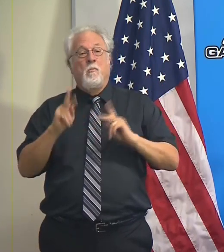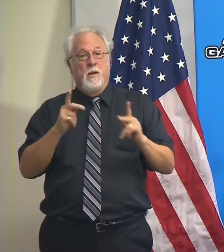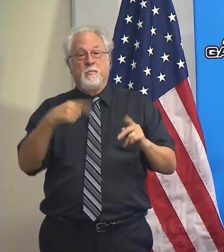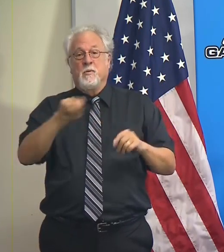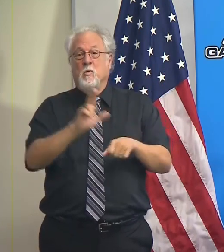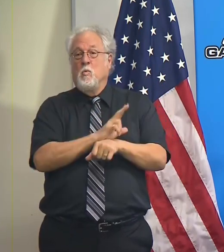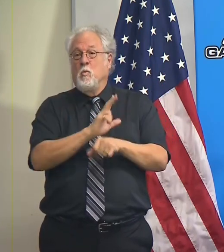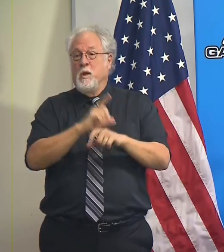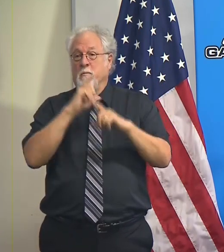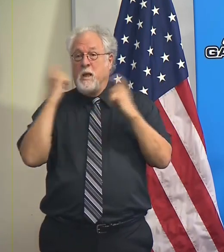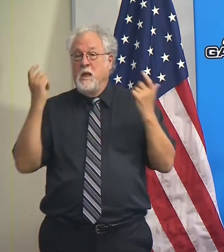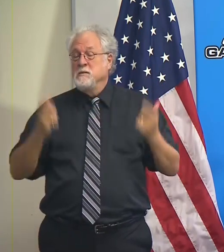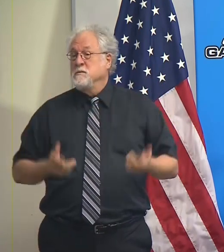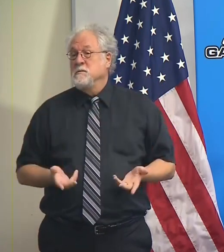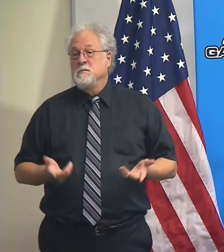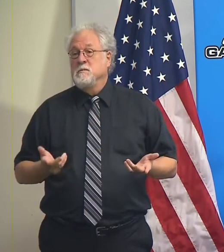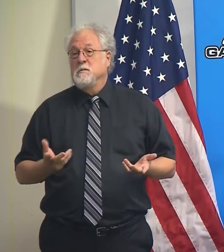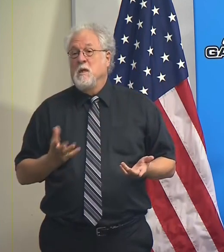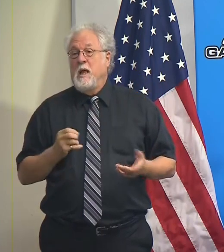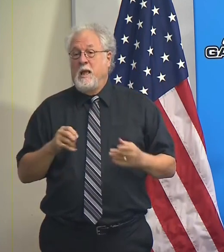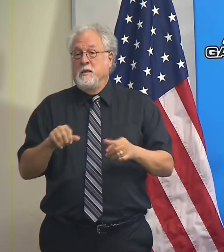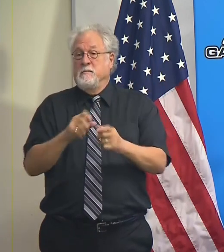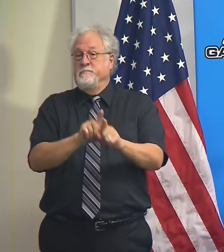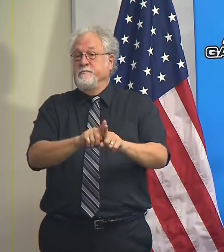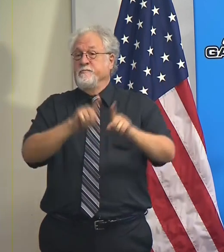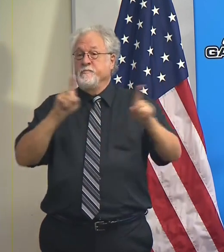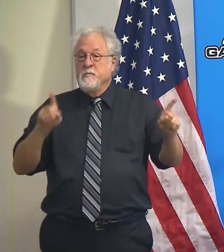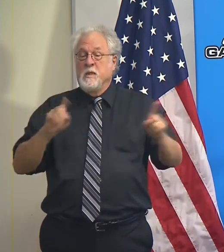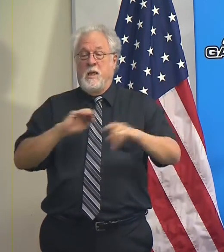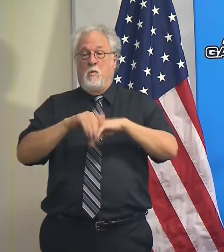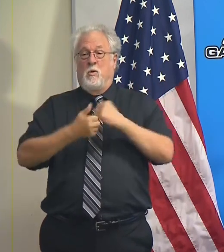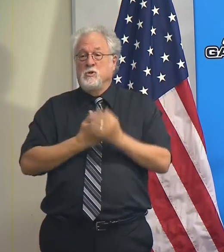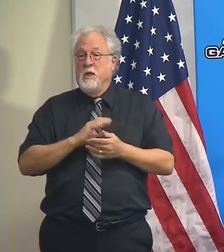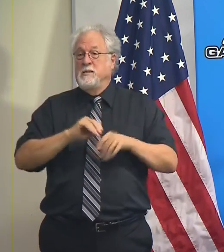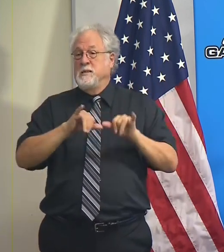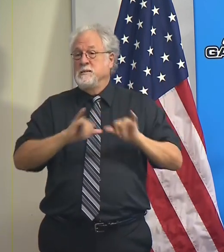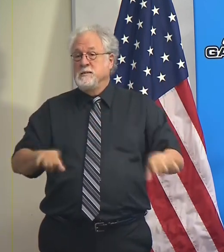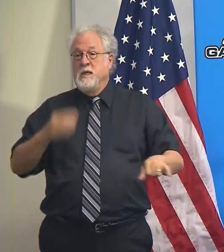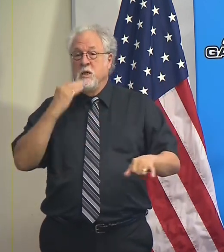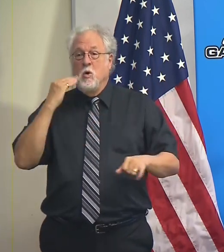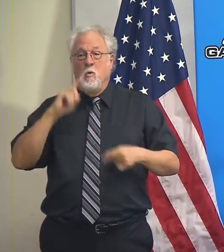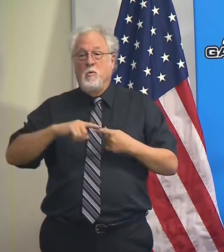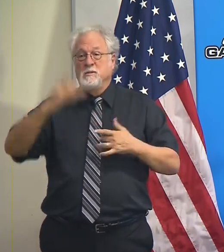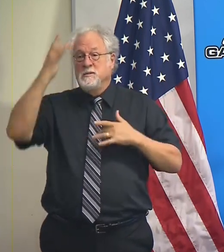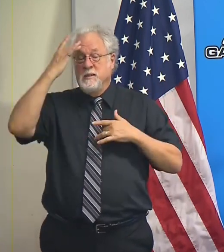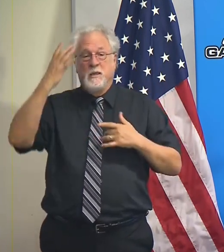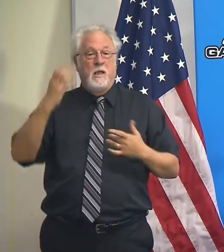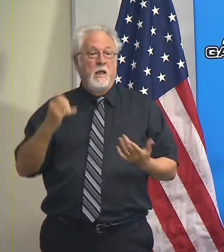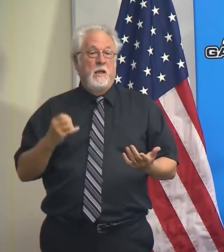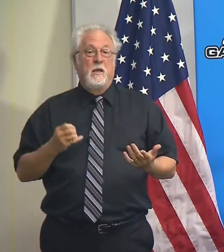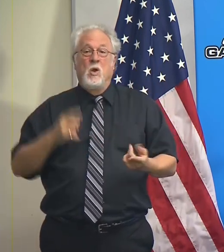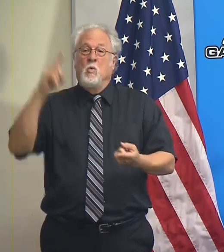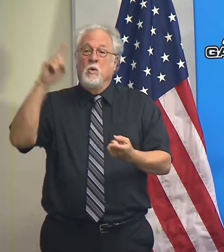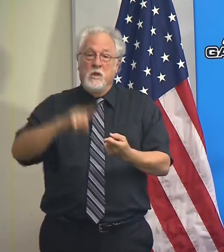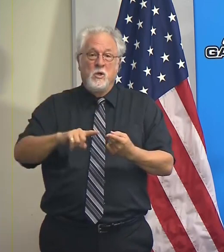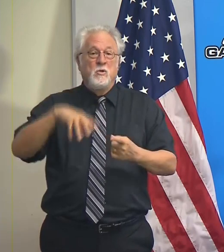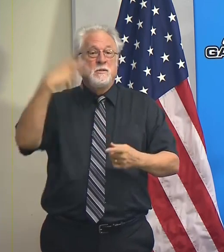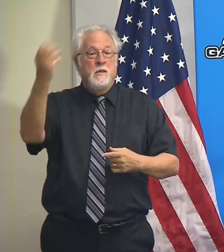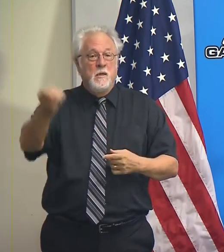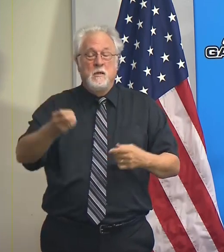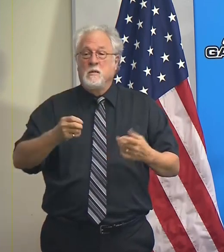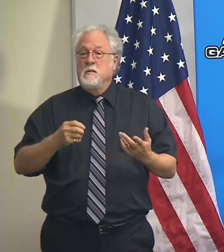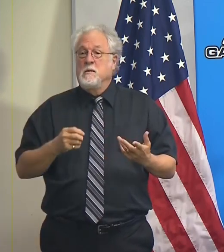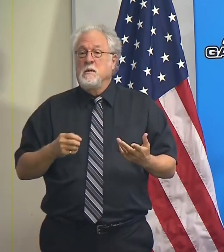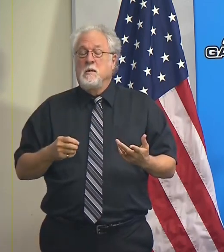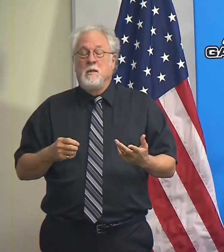people wear masks and socially distance and wash their hands and stay home when they're sick and reduce their activity. There's there's